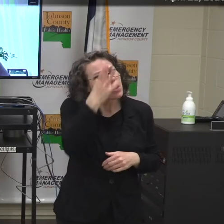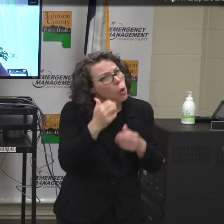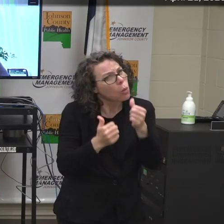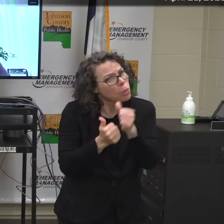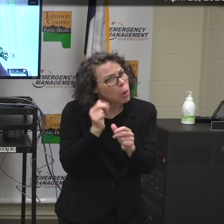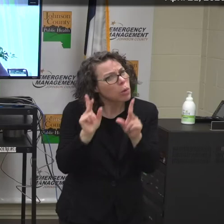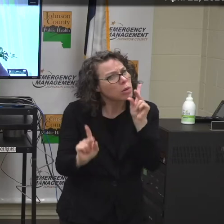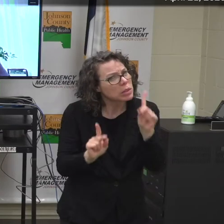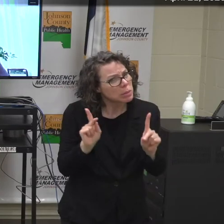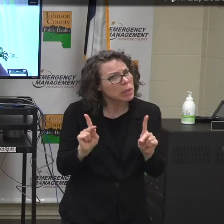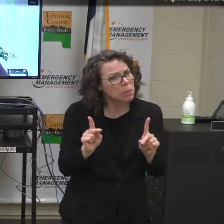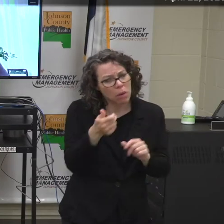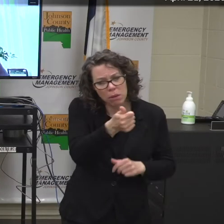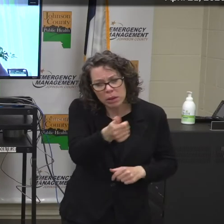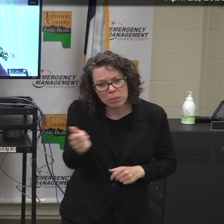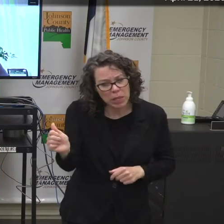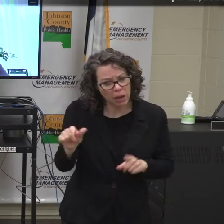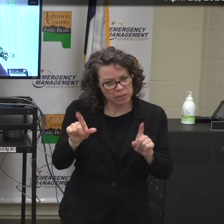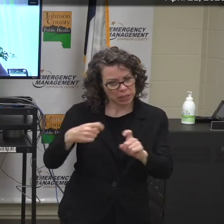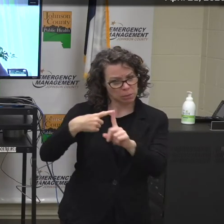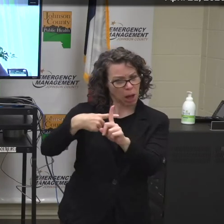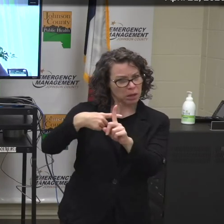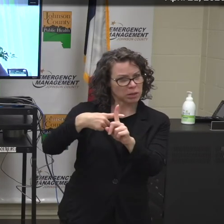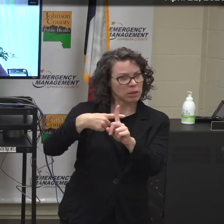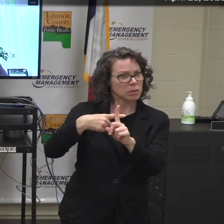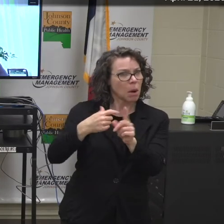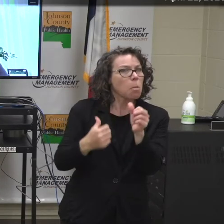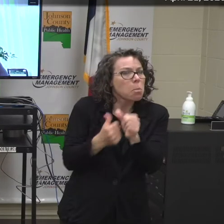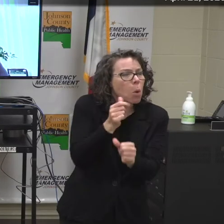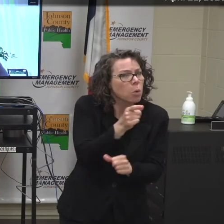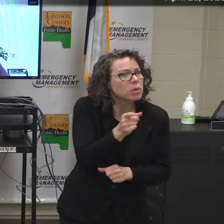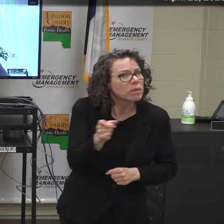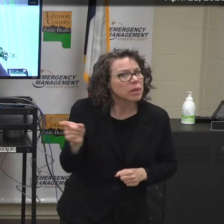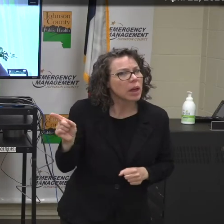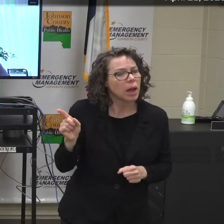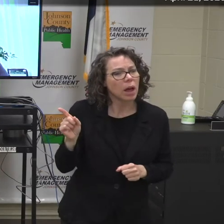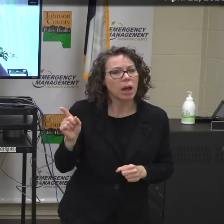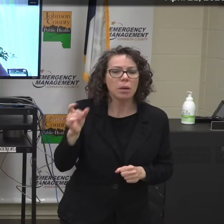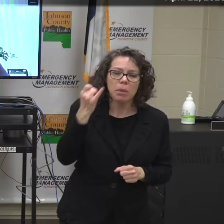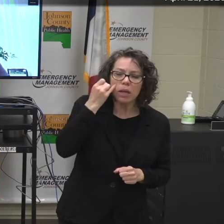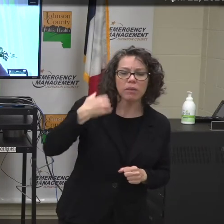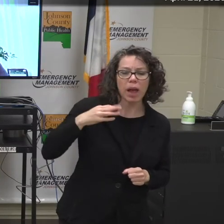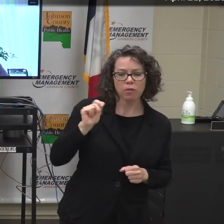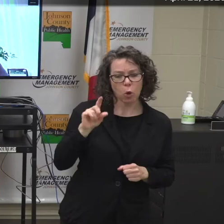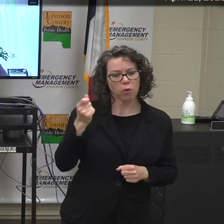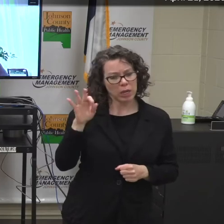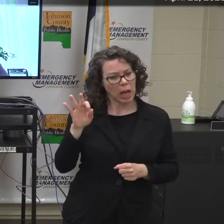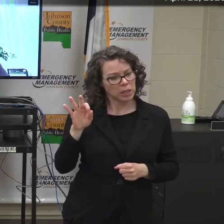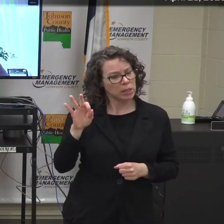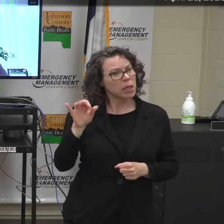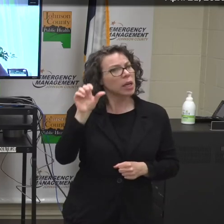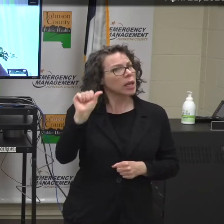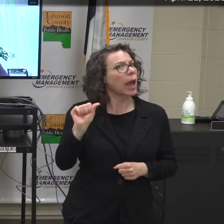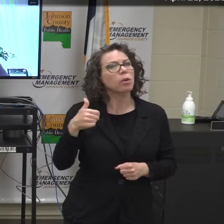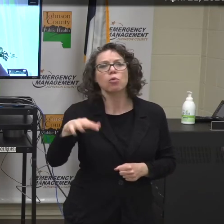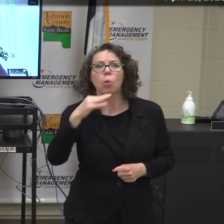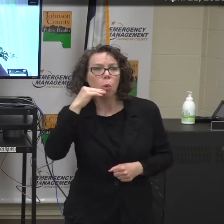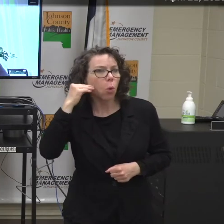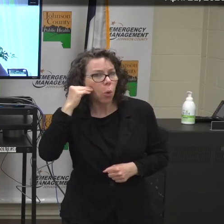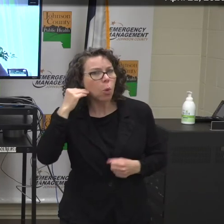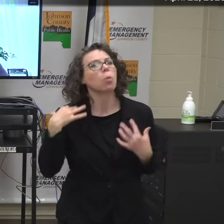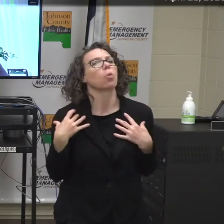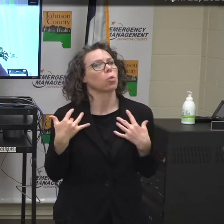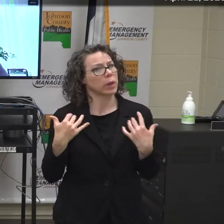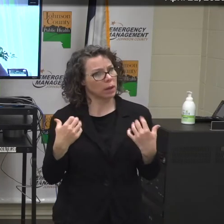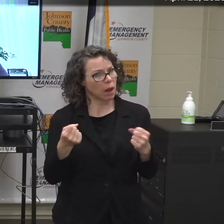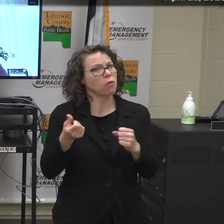who have, who test positive or would test positive for COVID-19 are able to recover at home. And there is a large